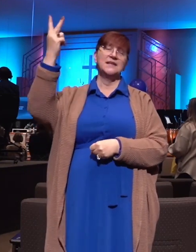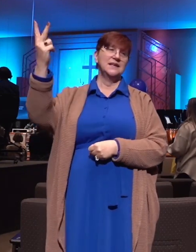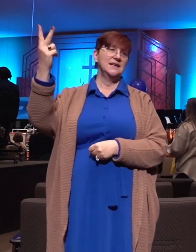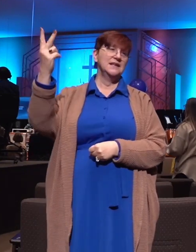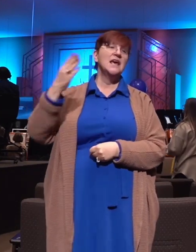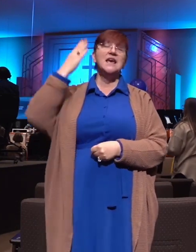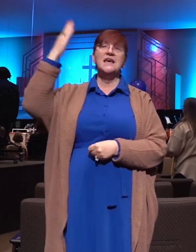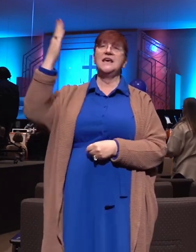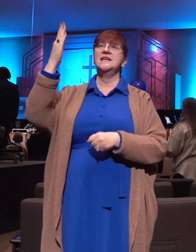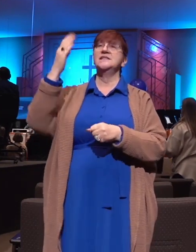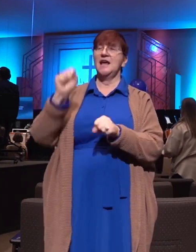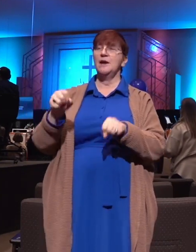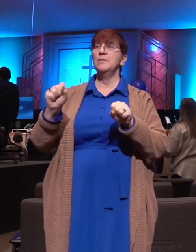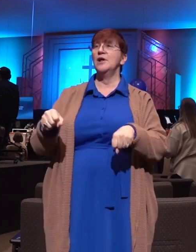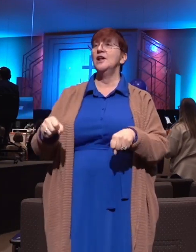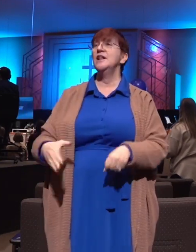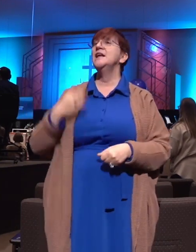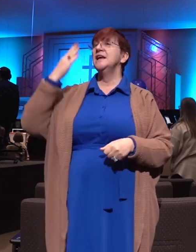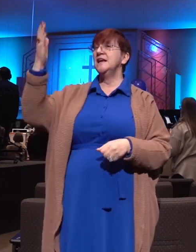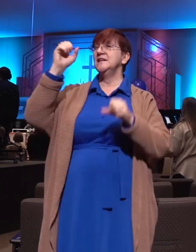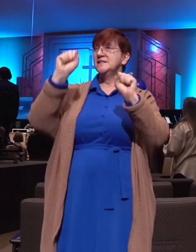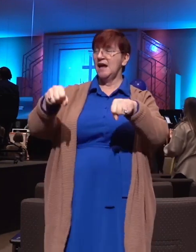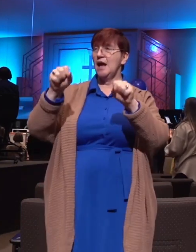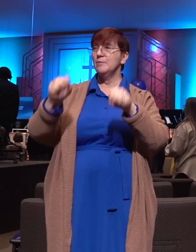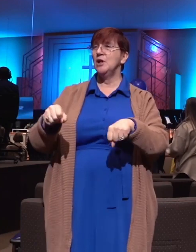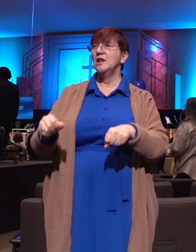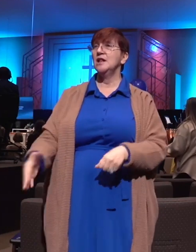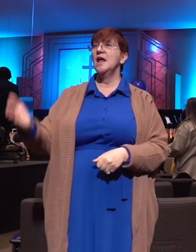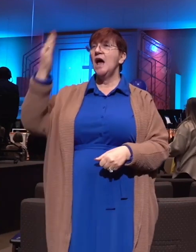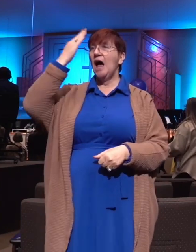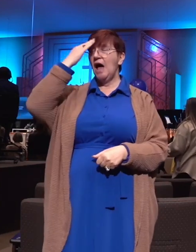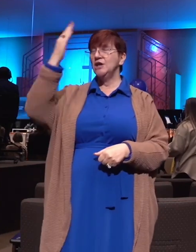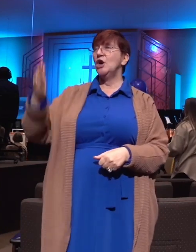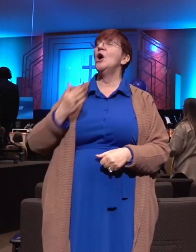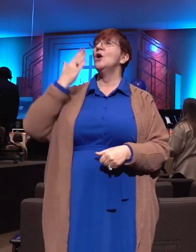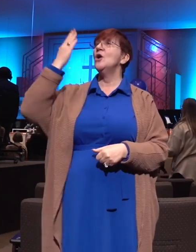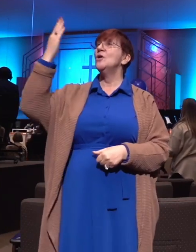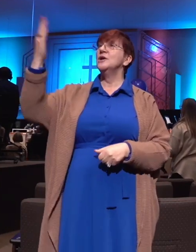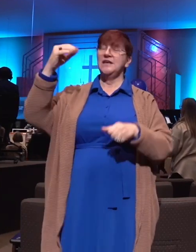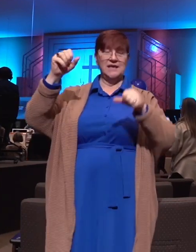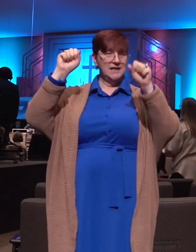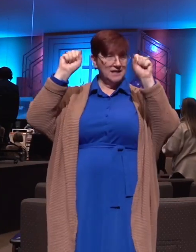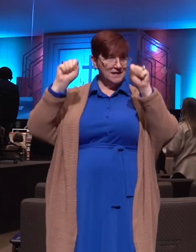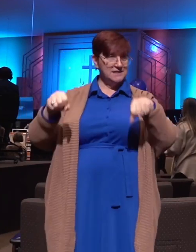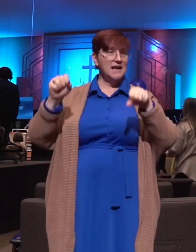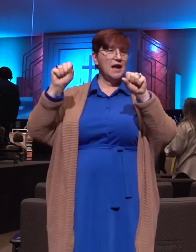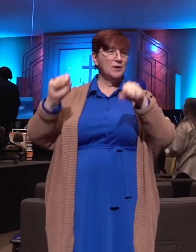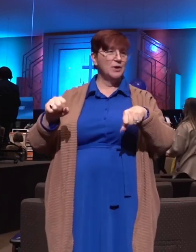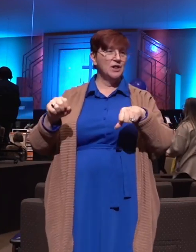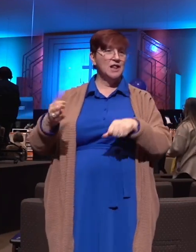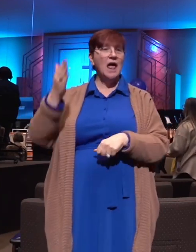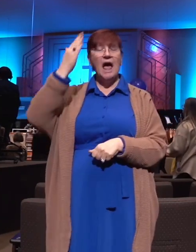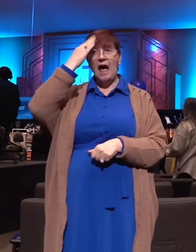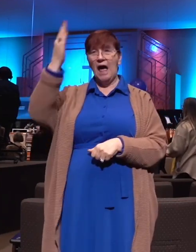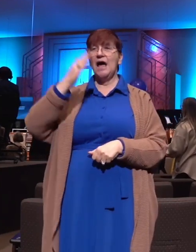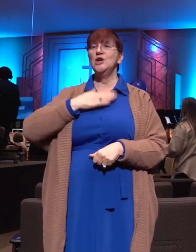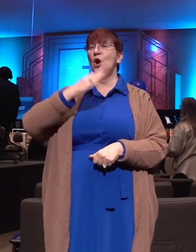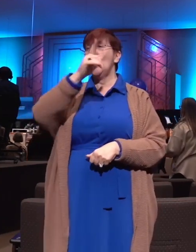he's able he's able i know he's able i know